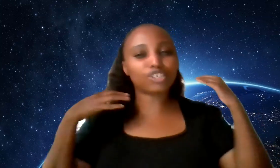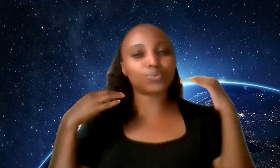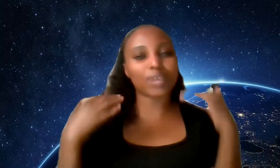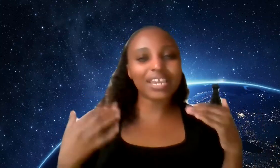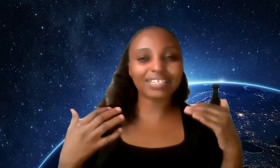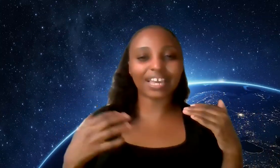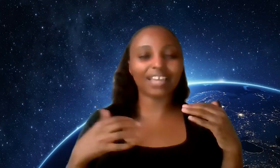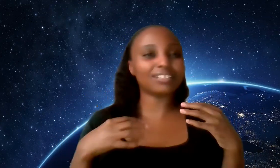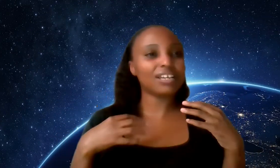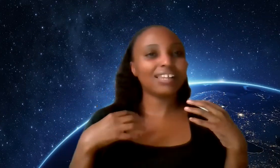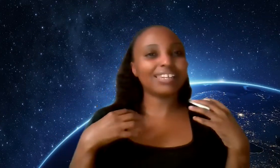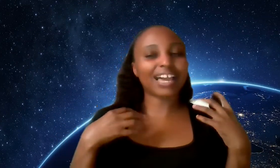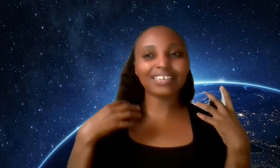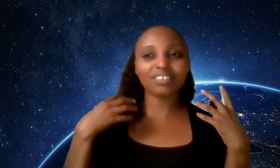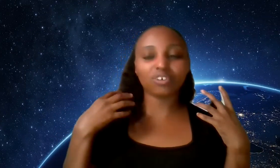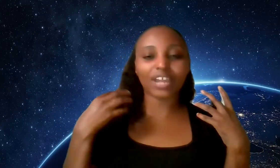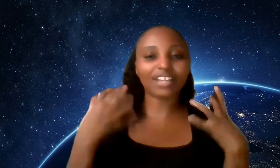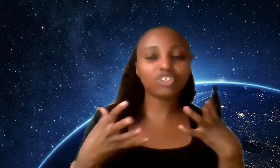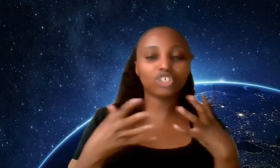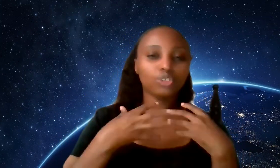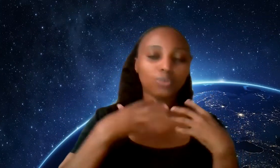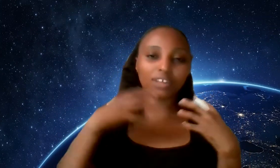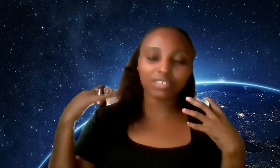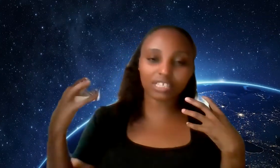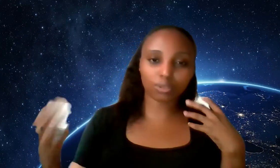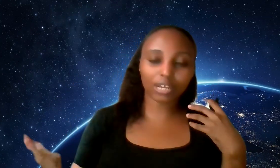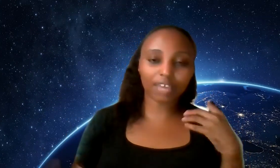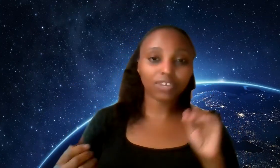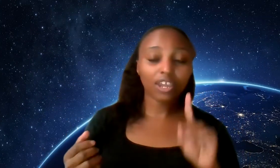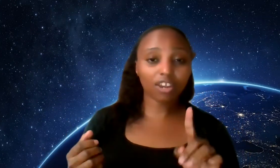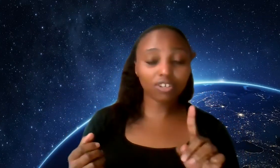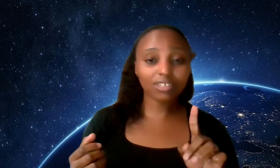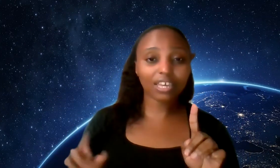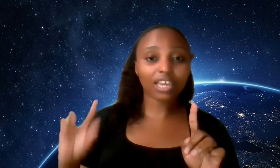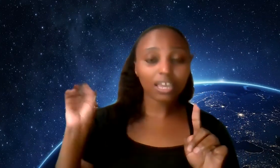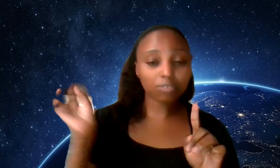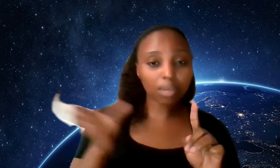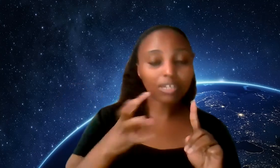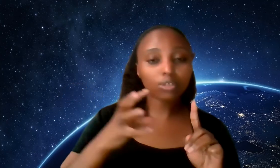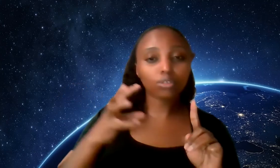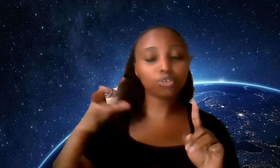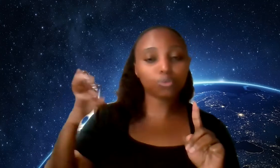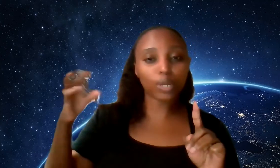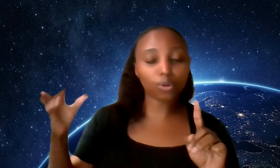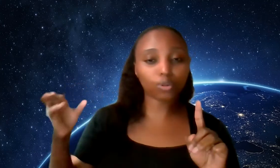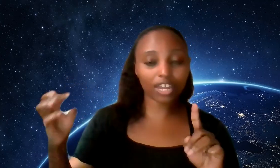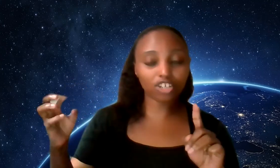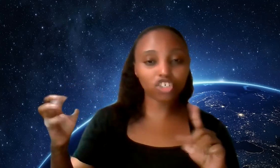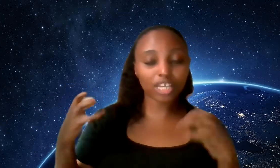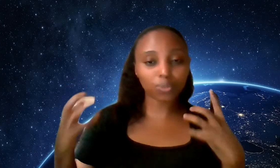drained and lacking their energy to do other things in your life and here's the thing if someone is also drawing on your energy guess